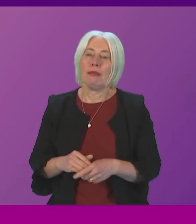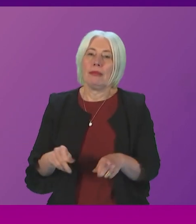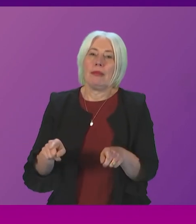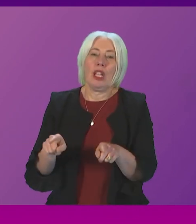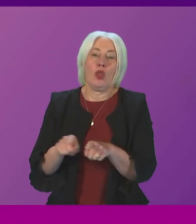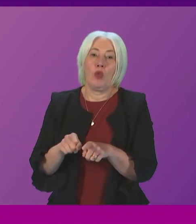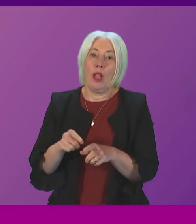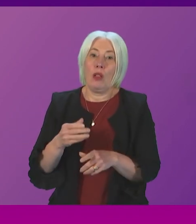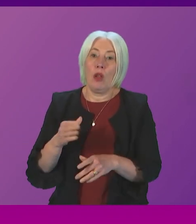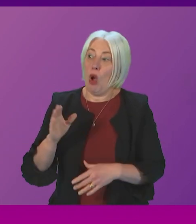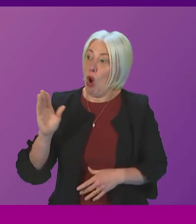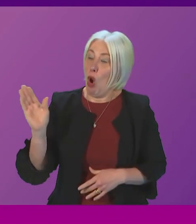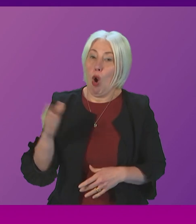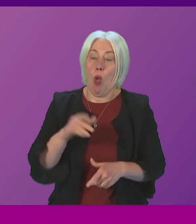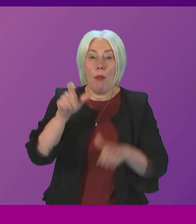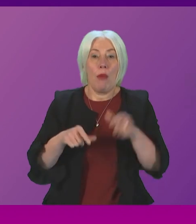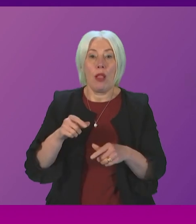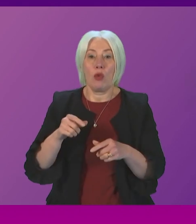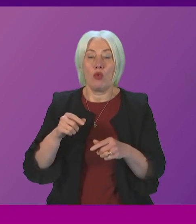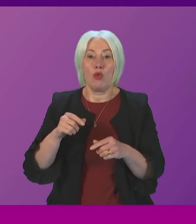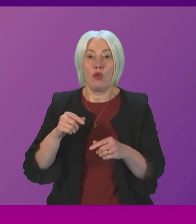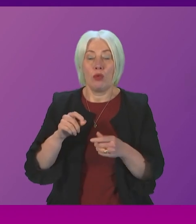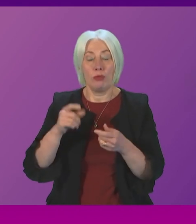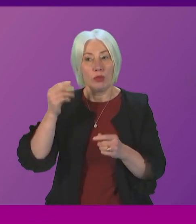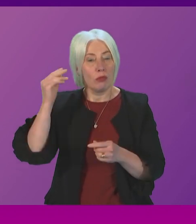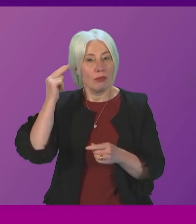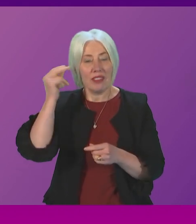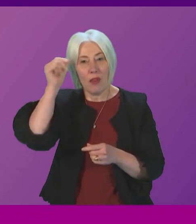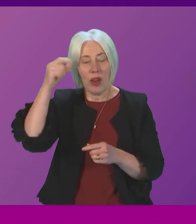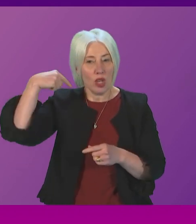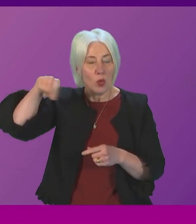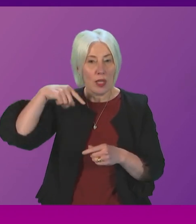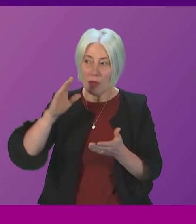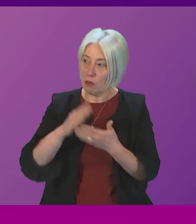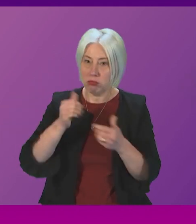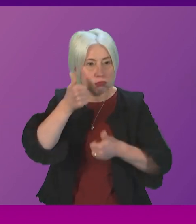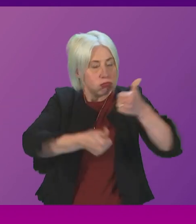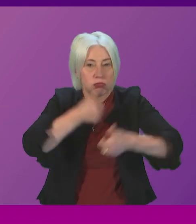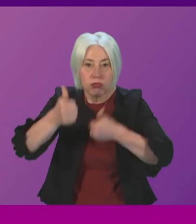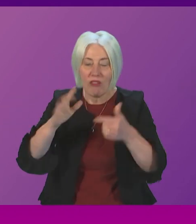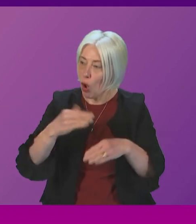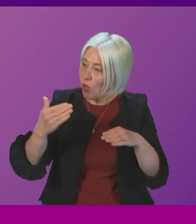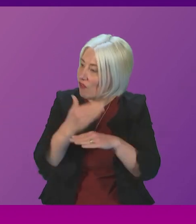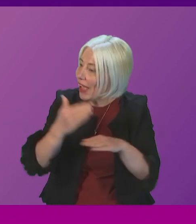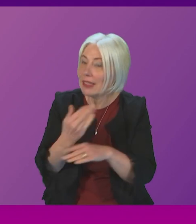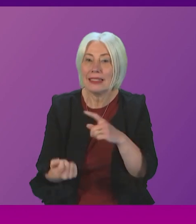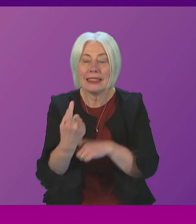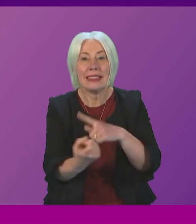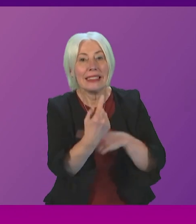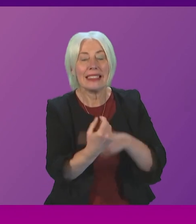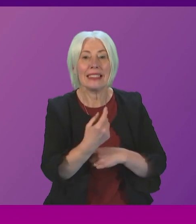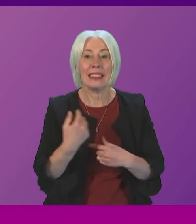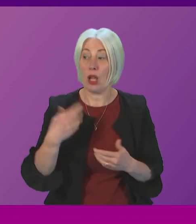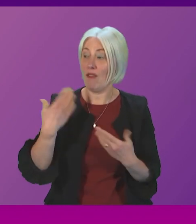wish all of those who are marking deaf awareness week all the very best for the awareness raising activity and events that I know are planned